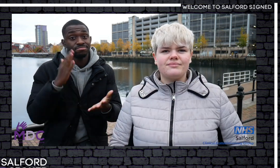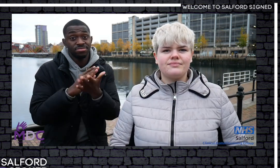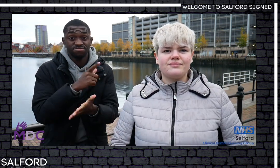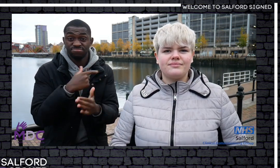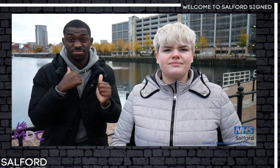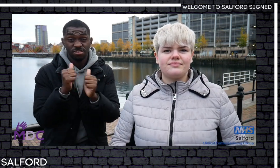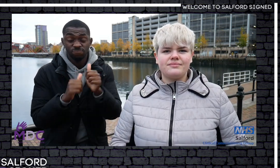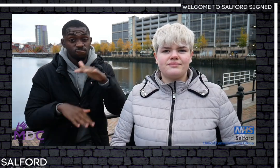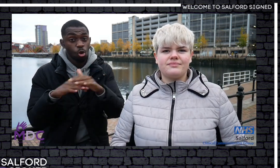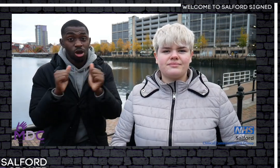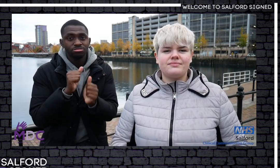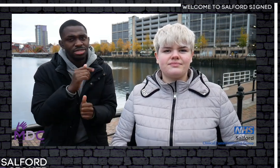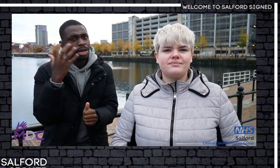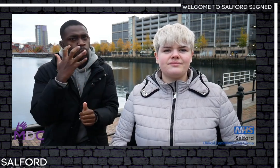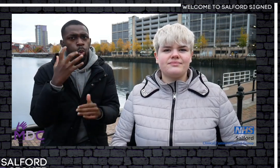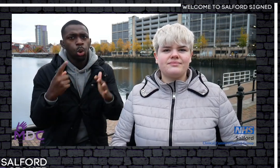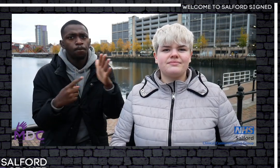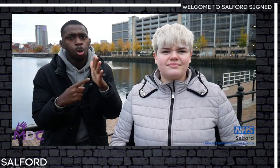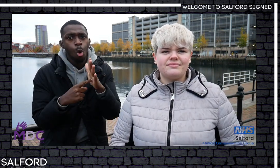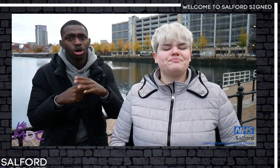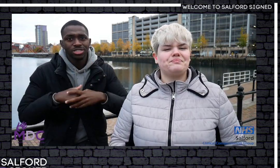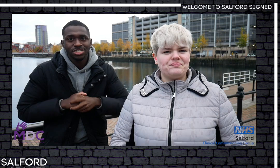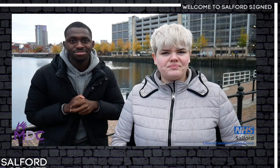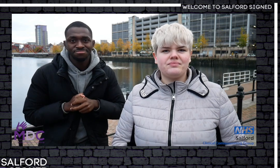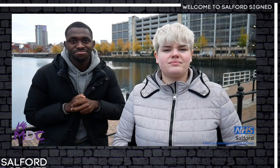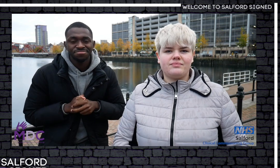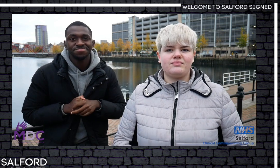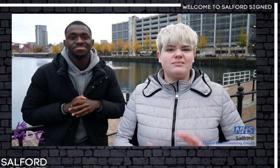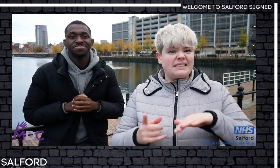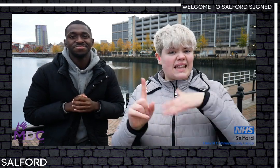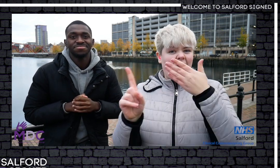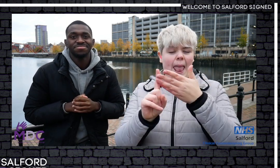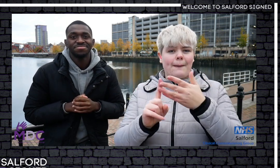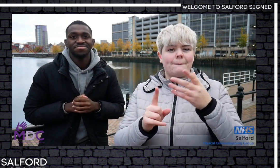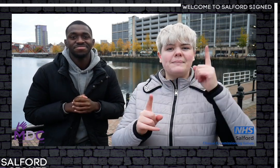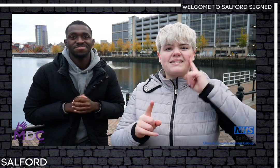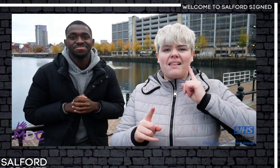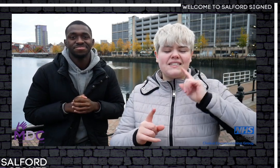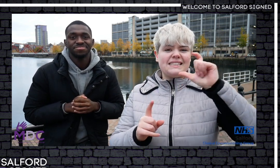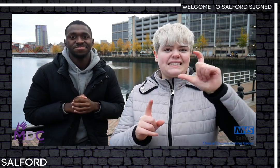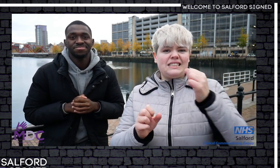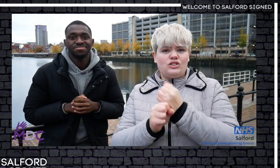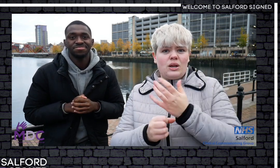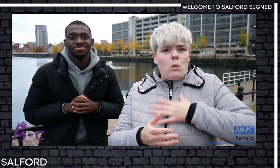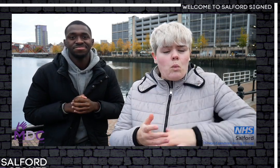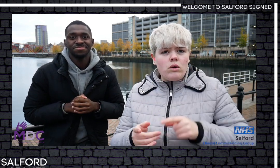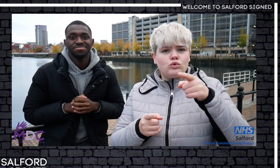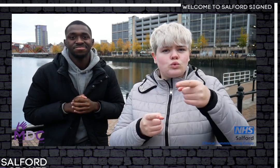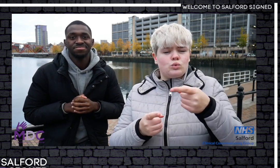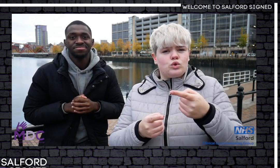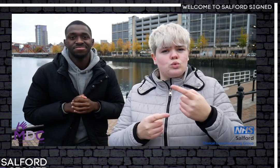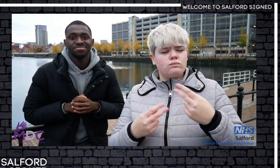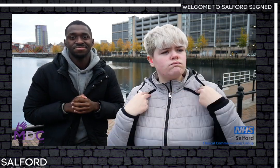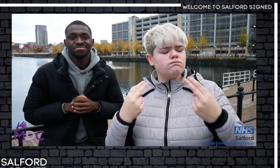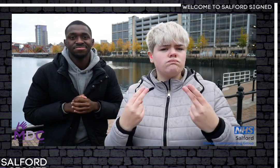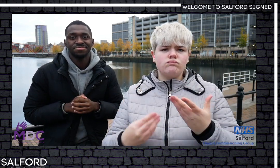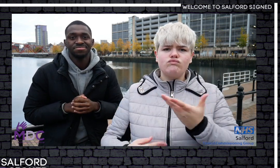I 100% agree it is important. That is the aim of Salford CCG, to support you in becoming